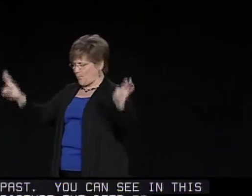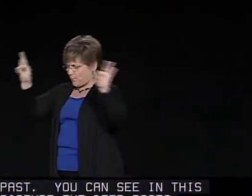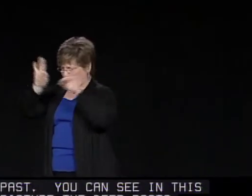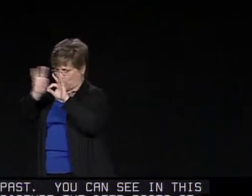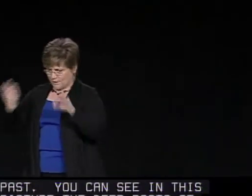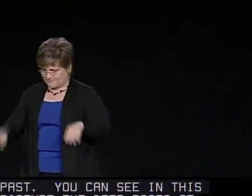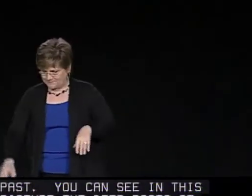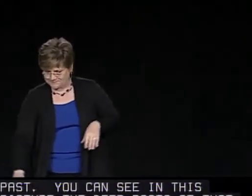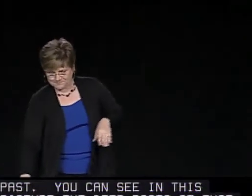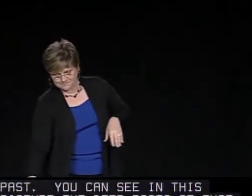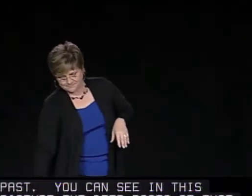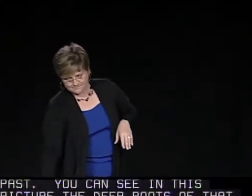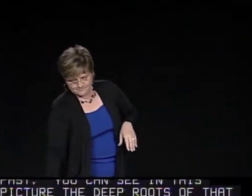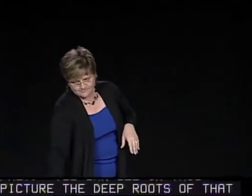Roots are very important.